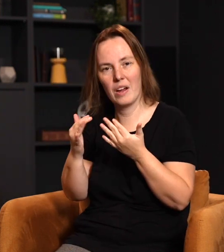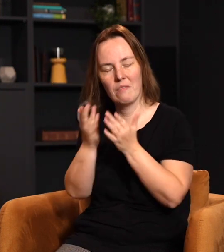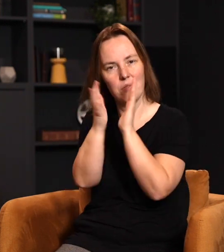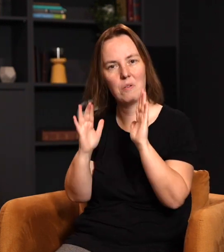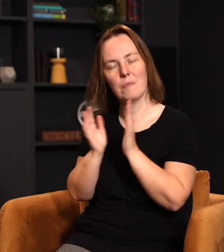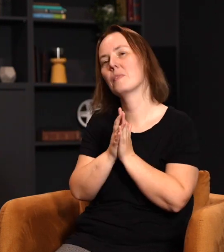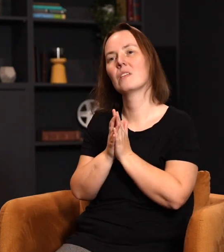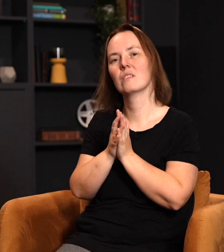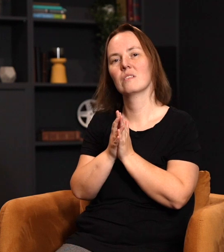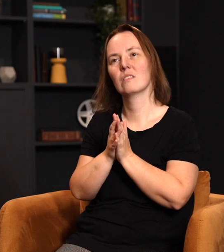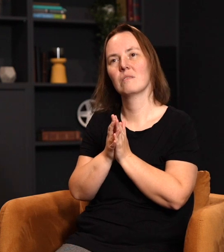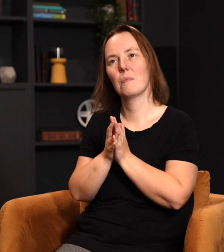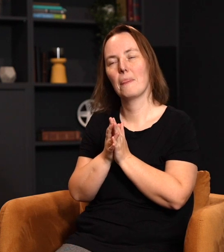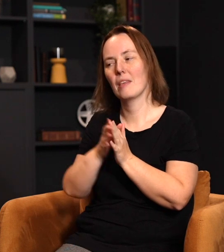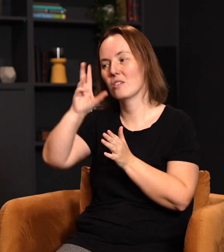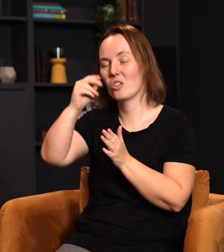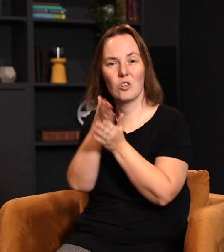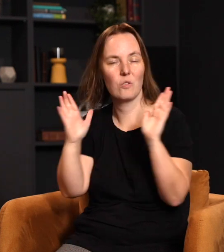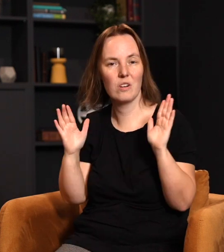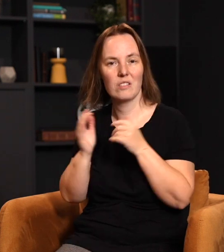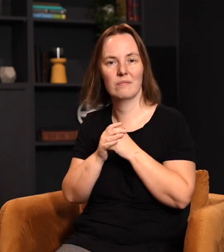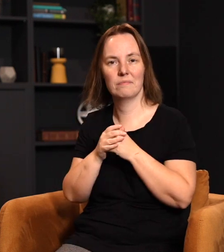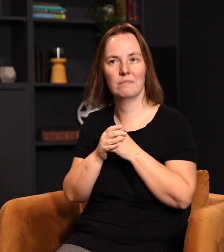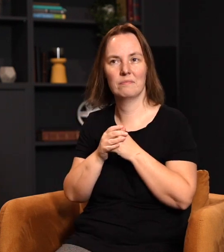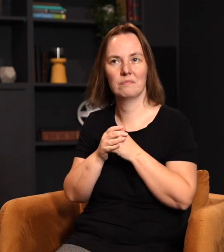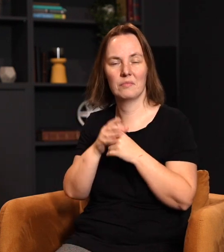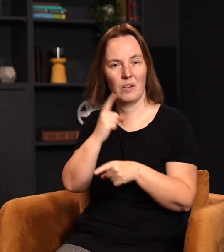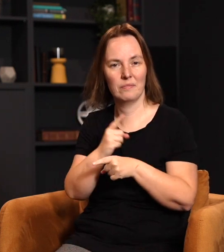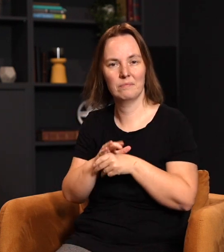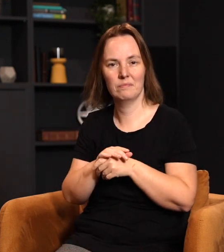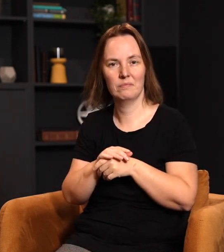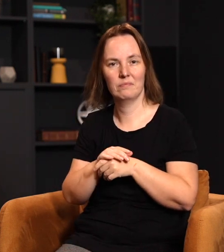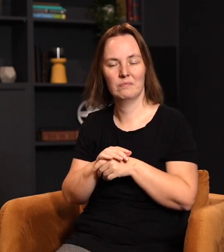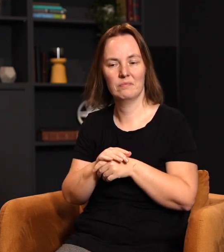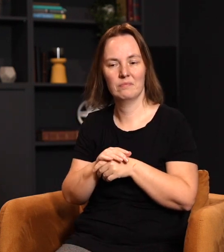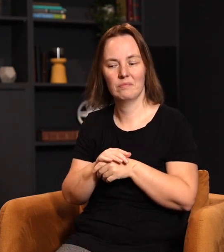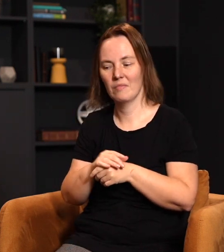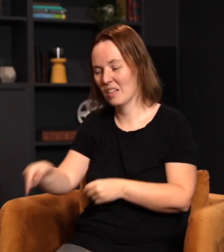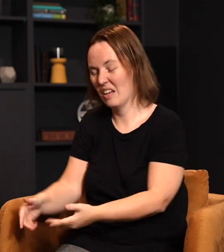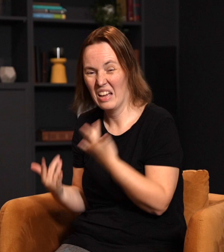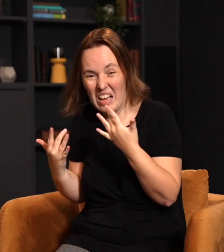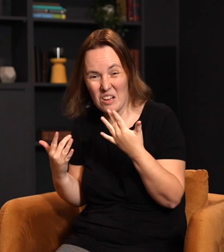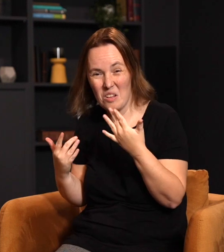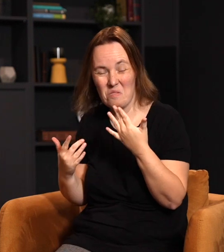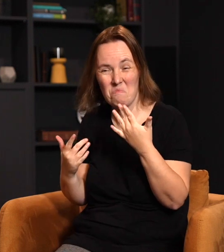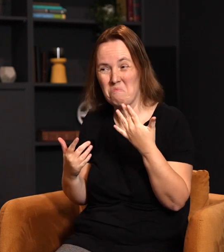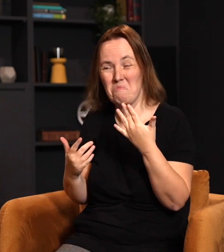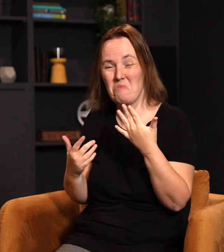I've blown the doors wide open. There's no doors anymore. Right? The gates of hell will not stand against you when